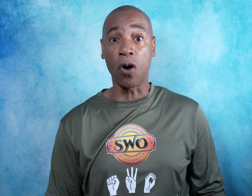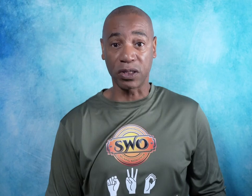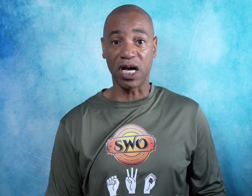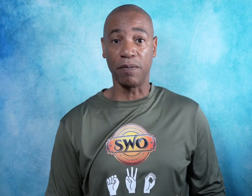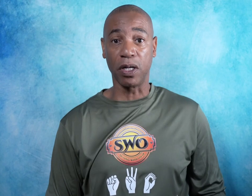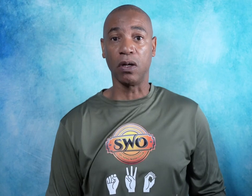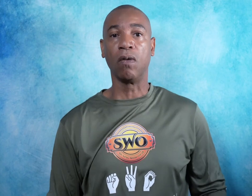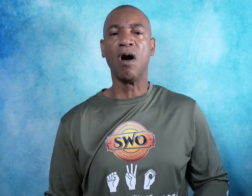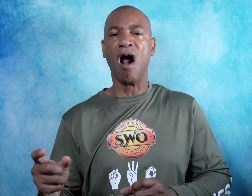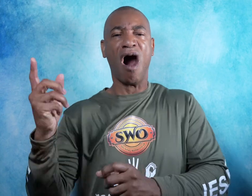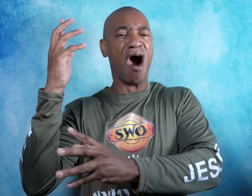time ago.